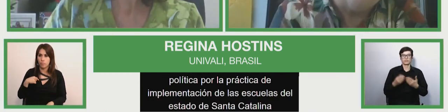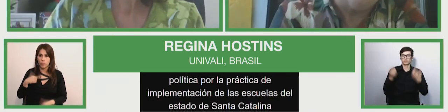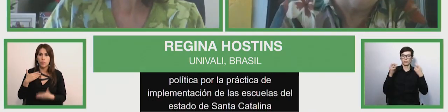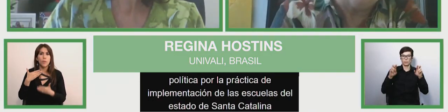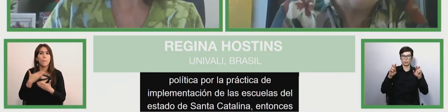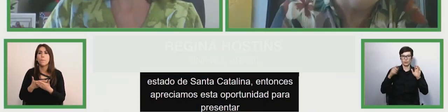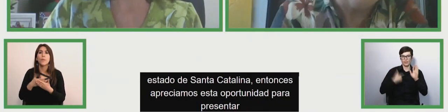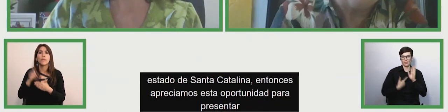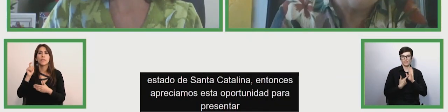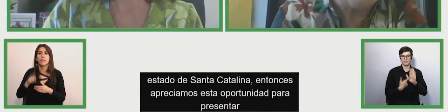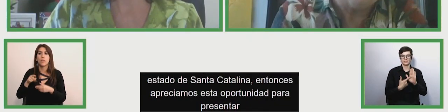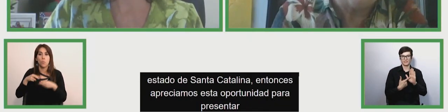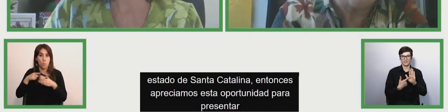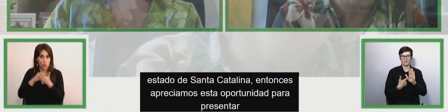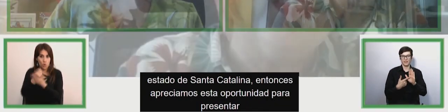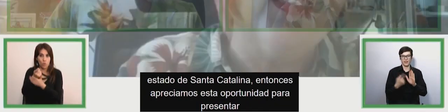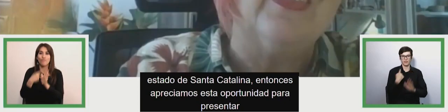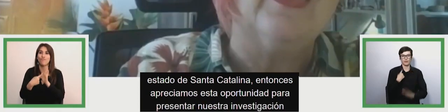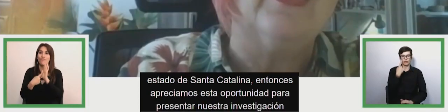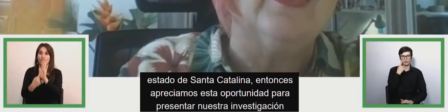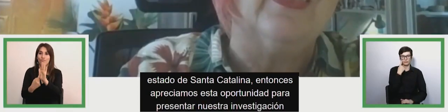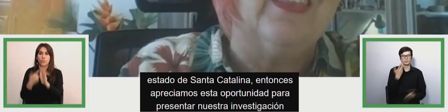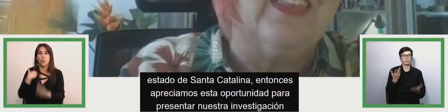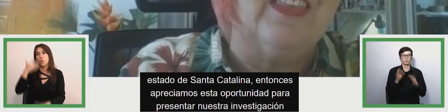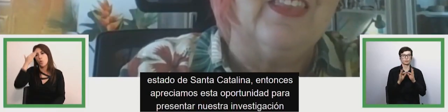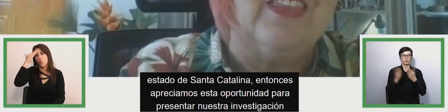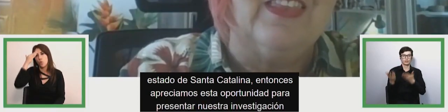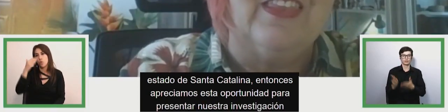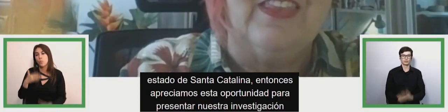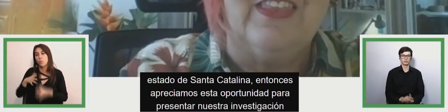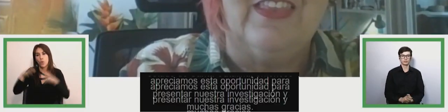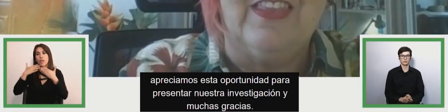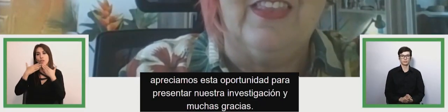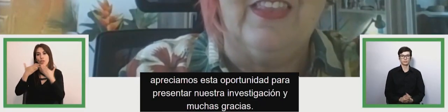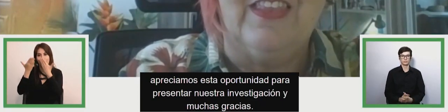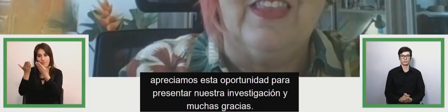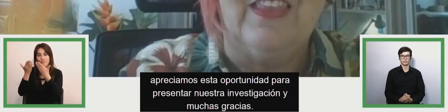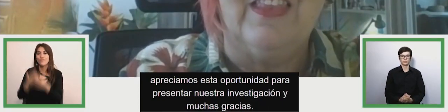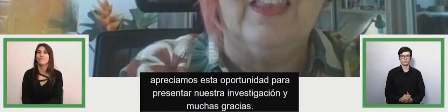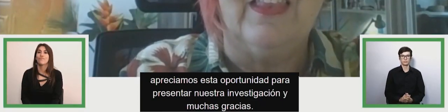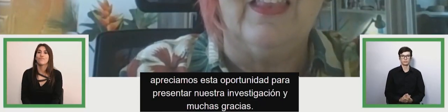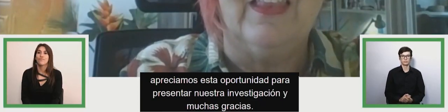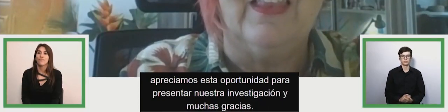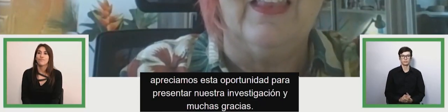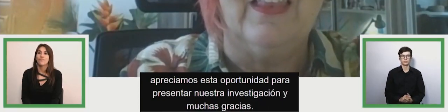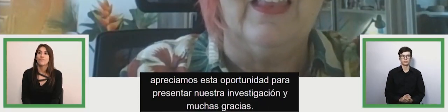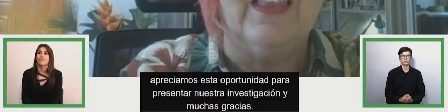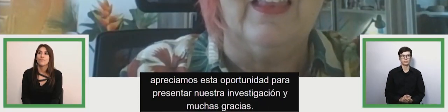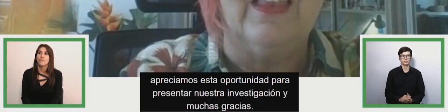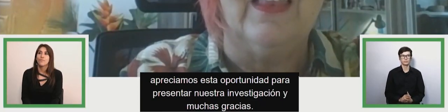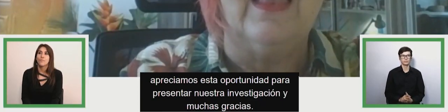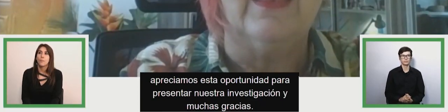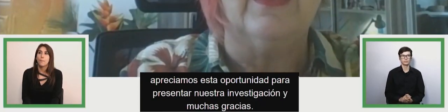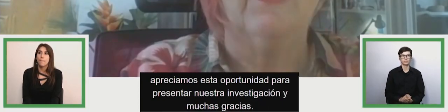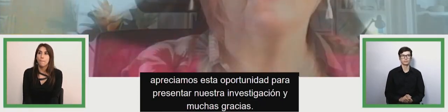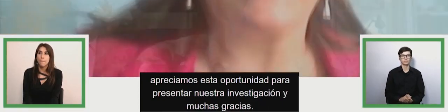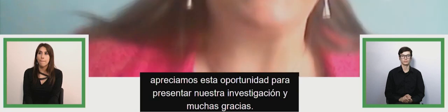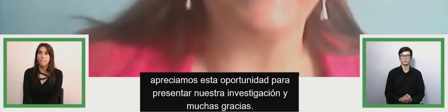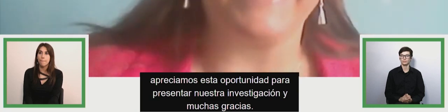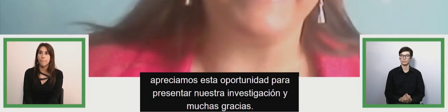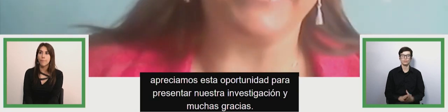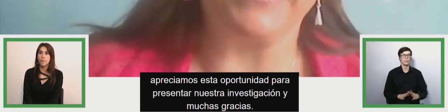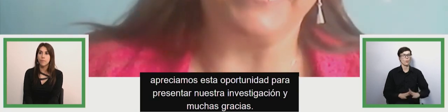sincerely appreciate this opportunity to present our research to you and thank you very much